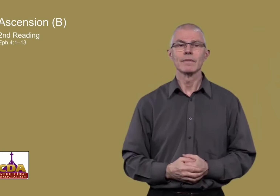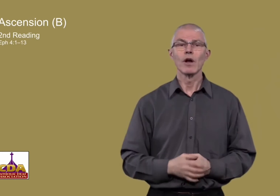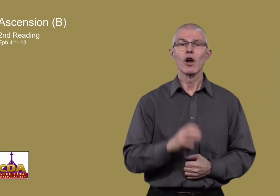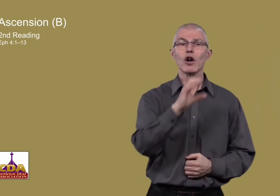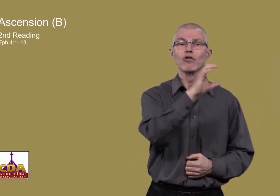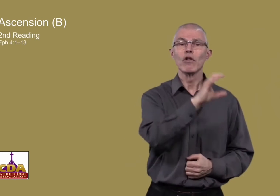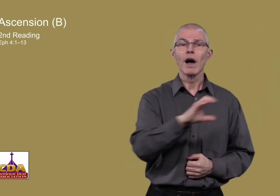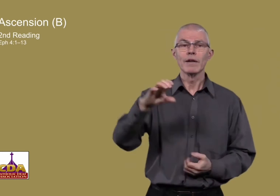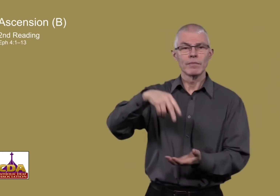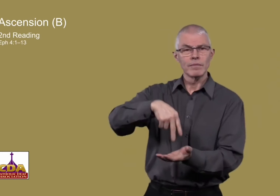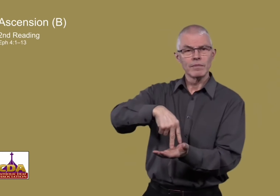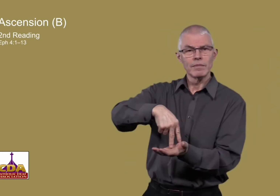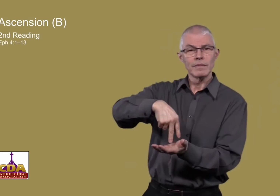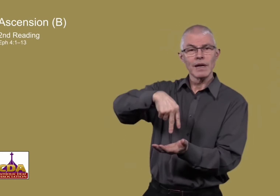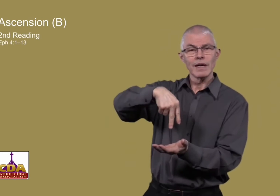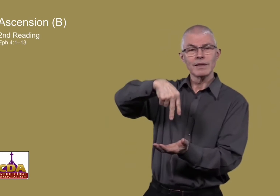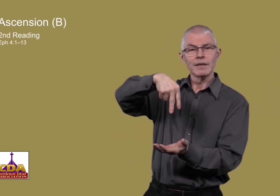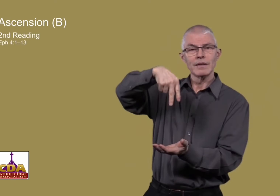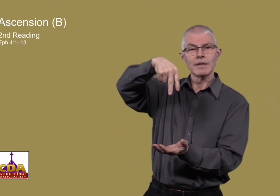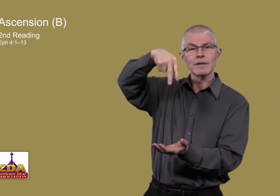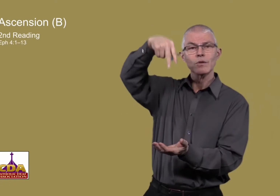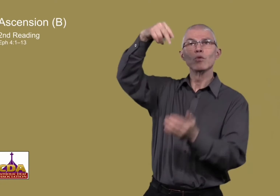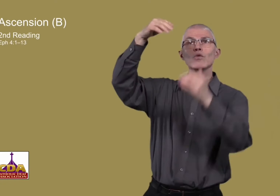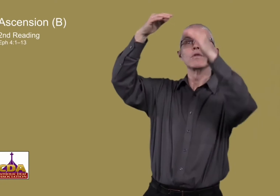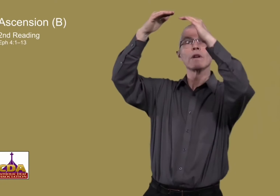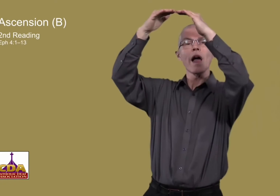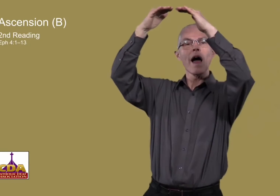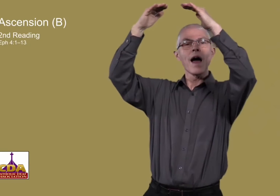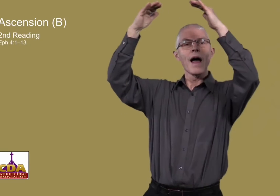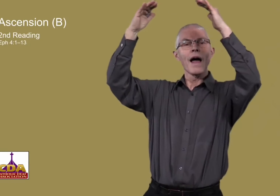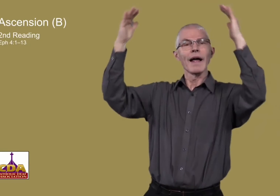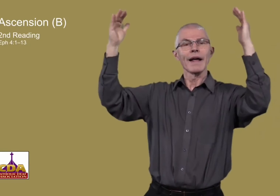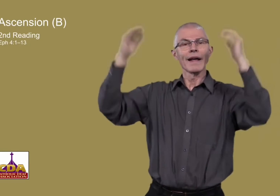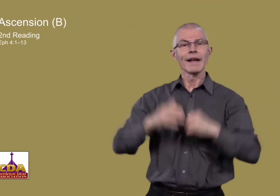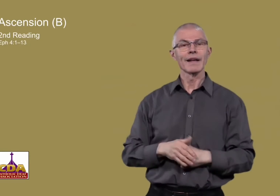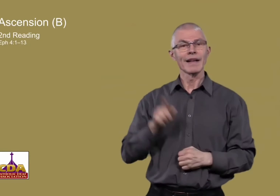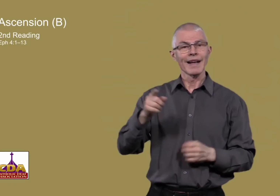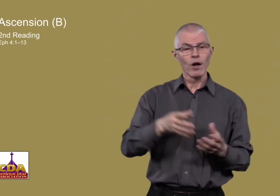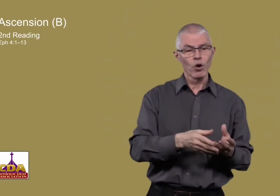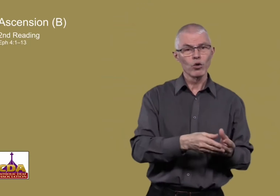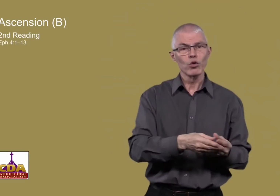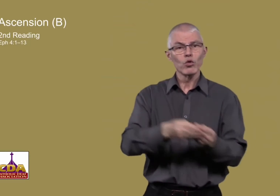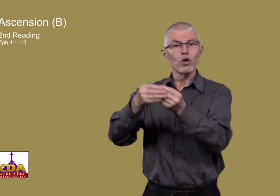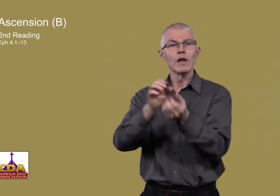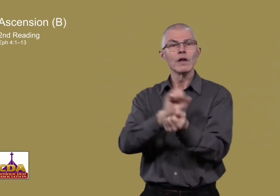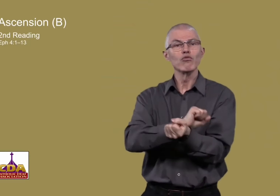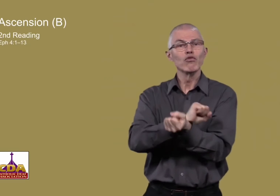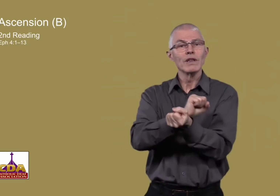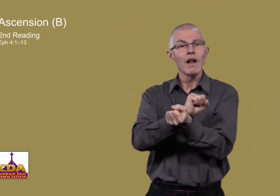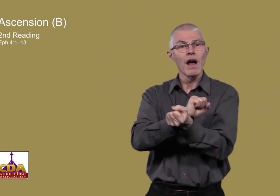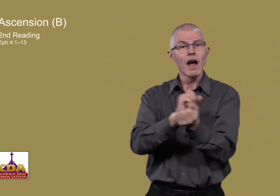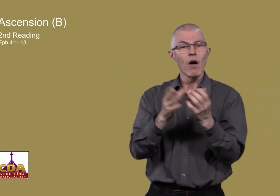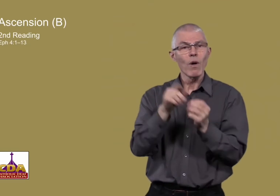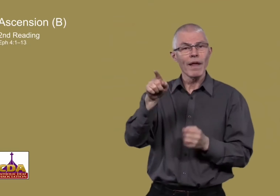Christ ascended to the sky. He took prisoners with him.